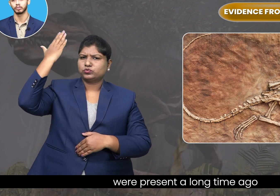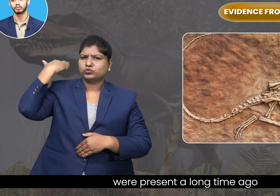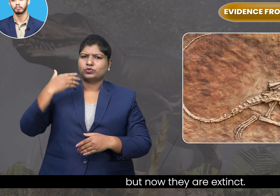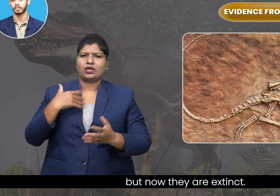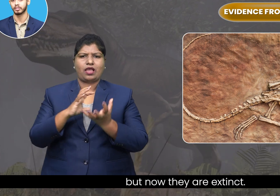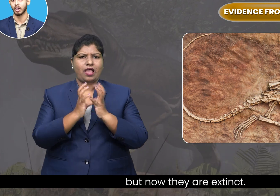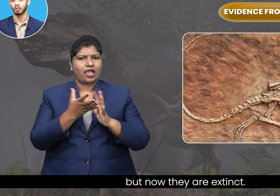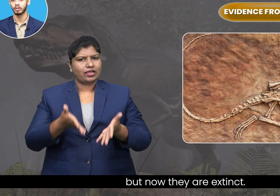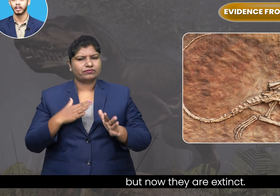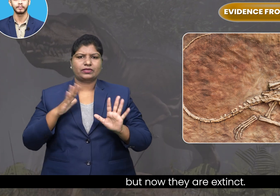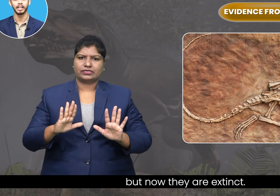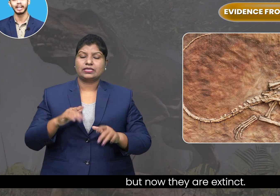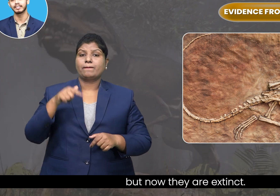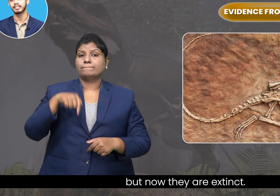but now they are extinct.